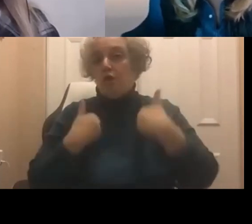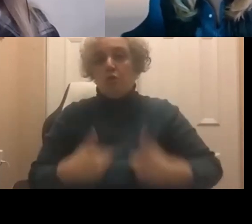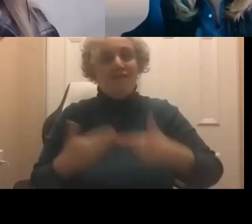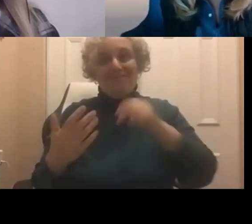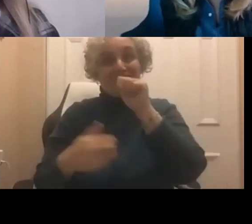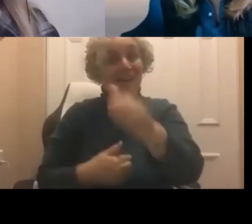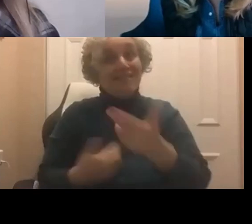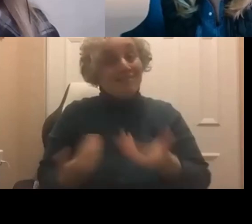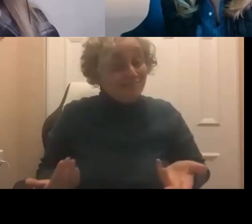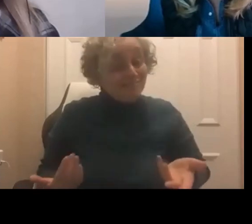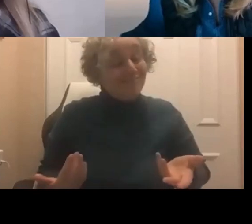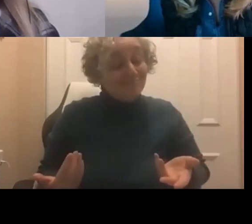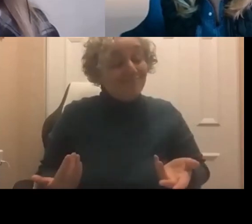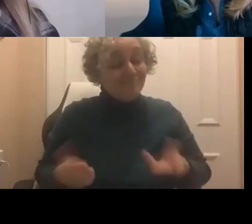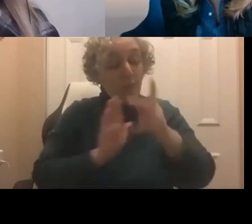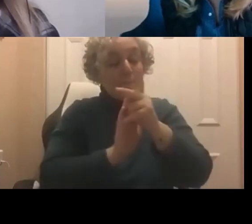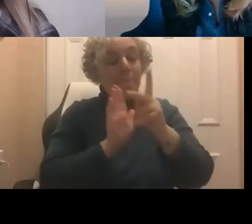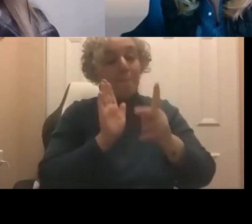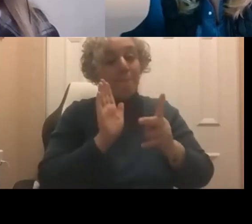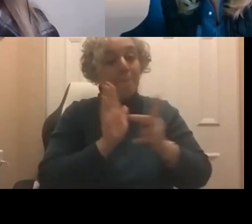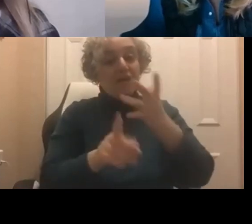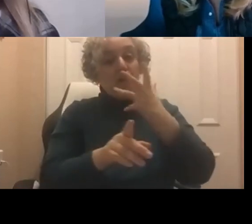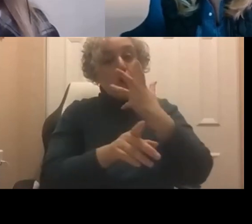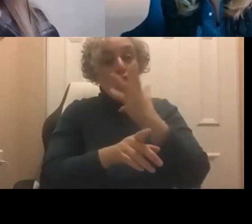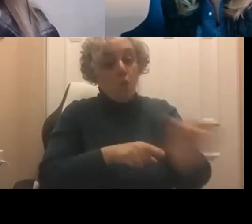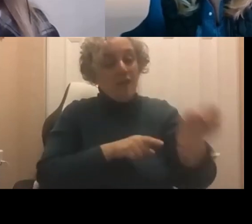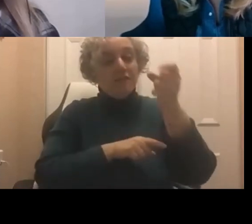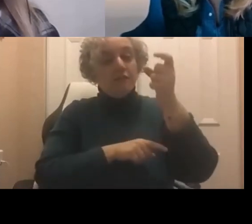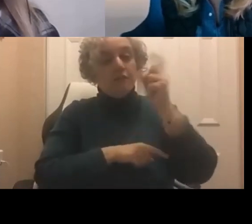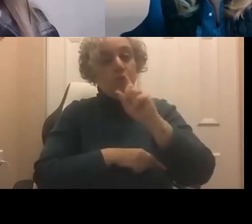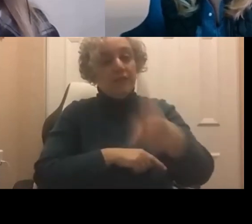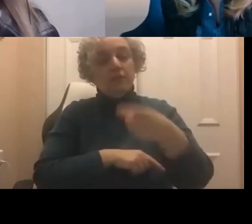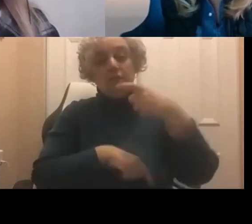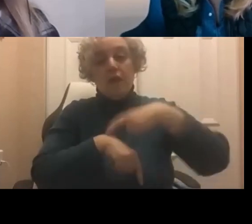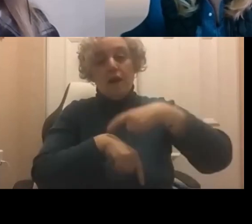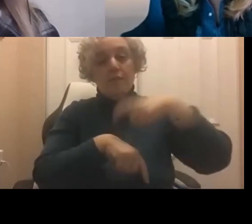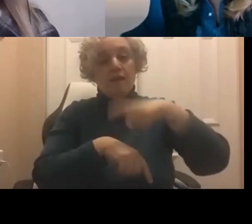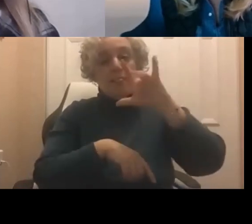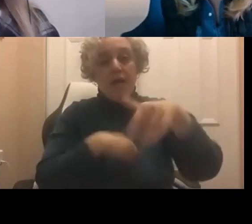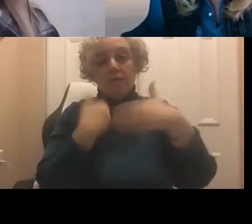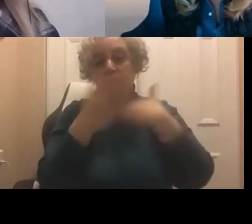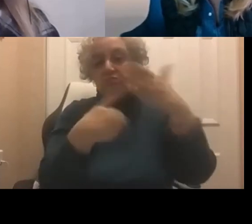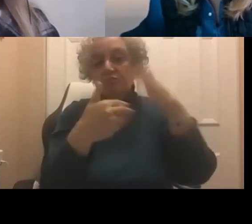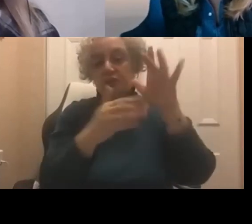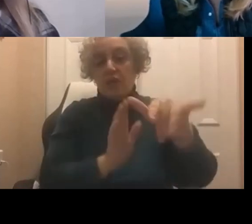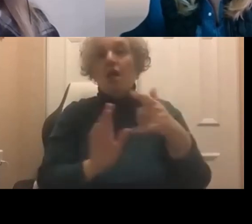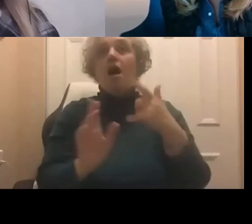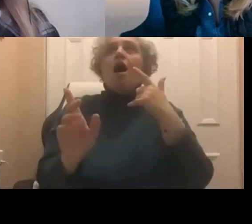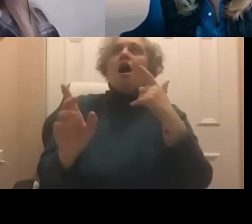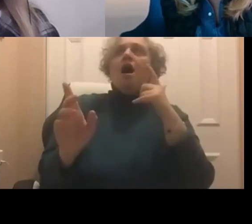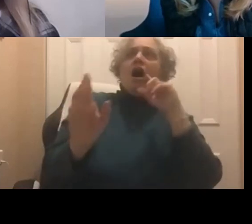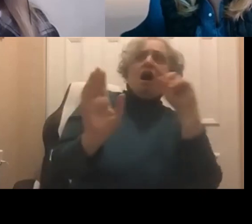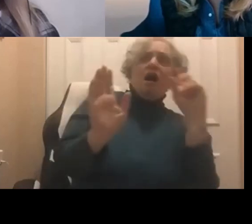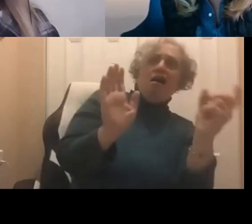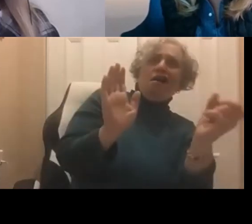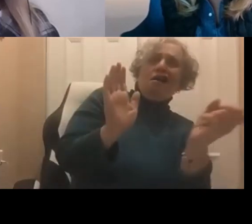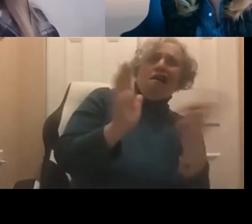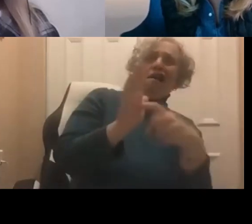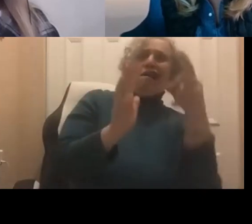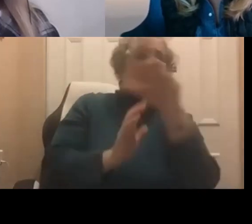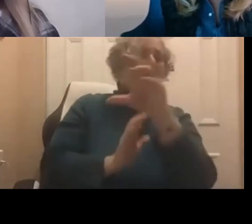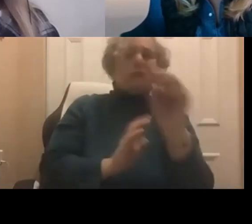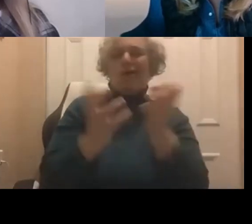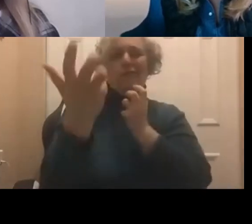and waste a ton of shareholder value. And then they realize, and this isn't working,